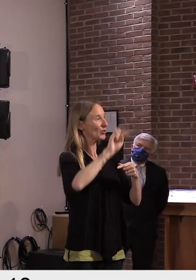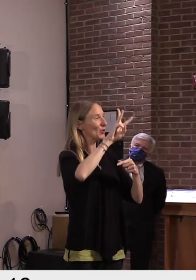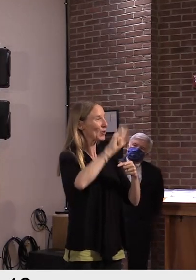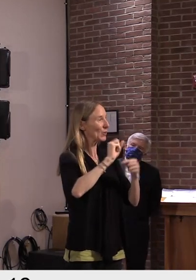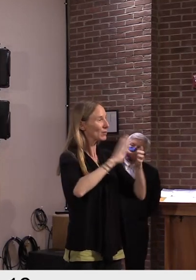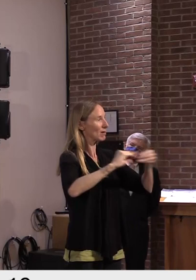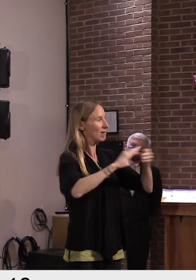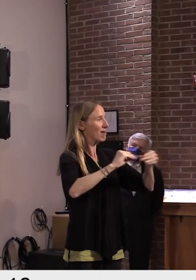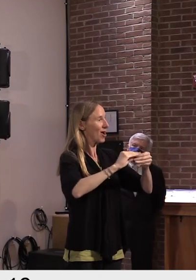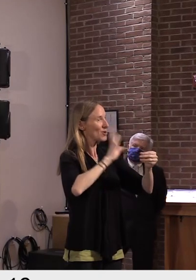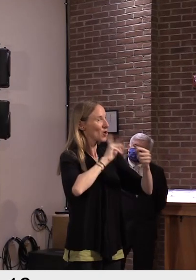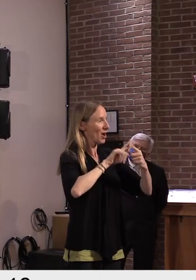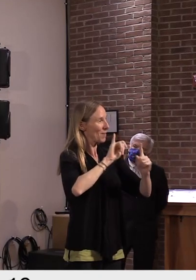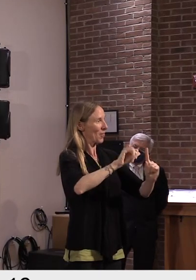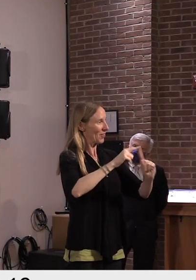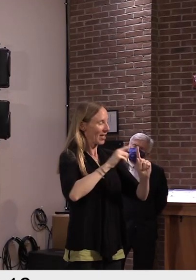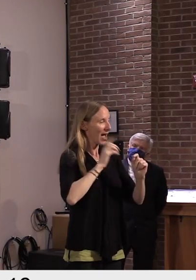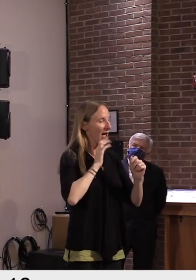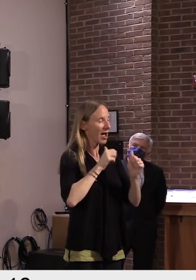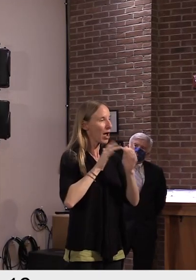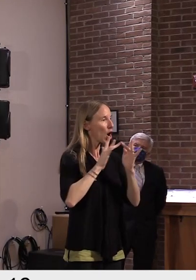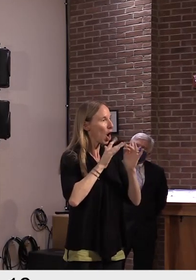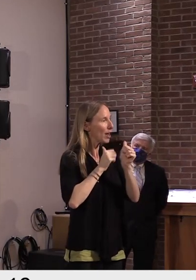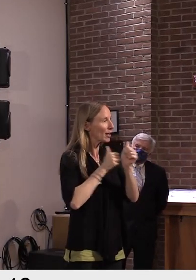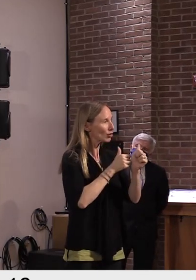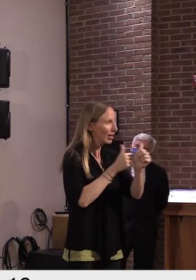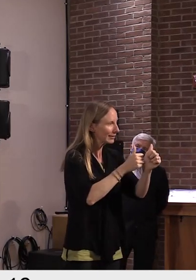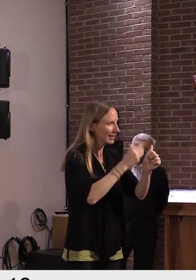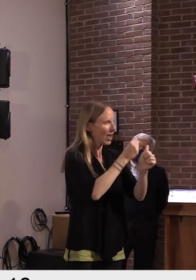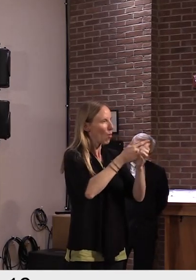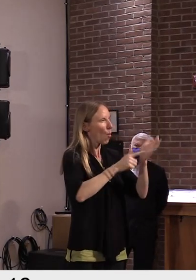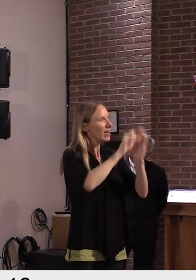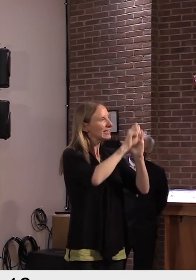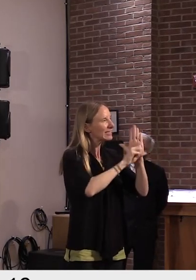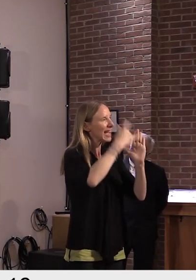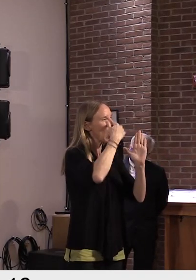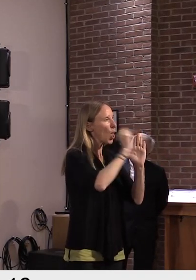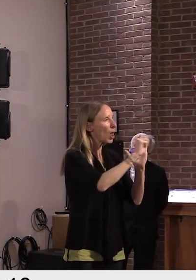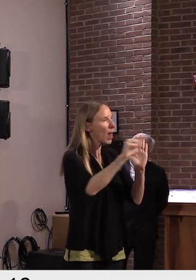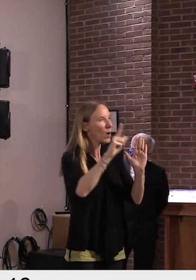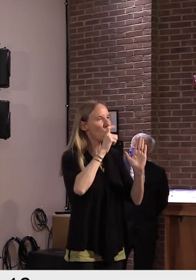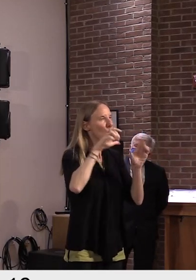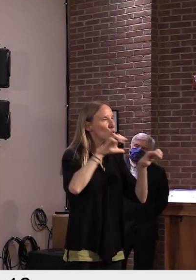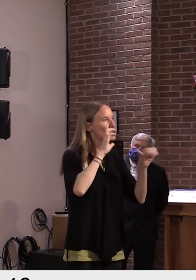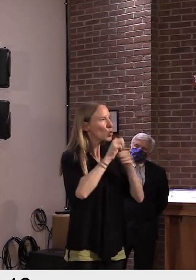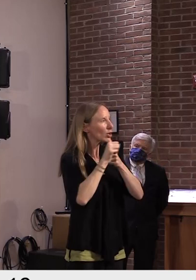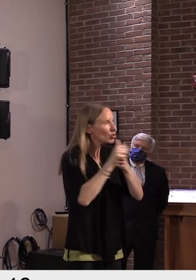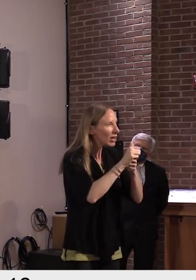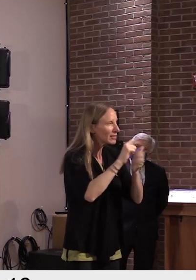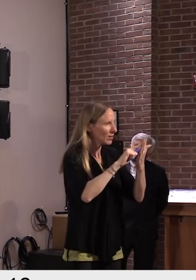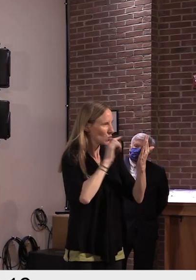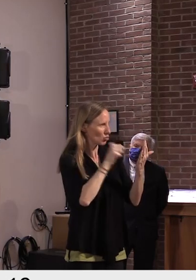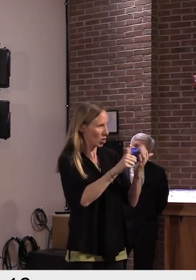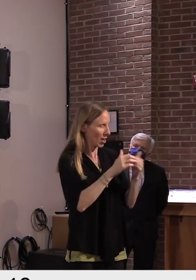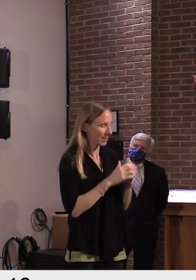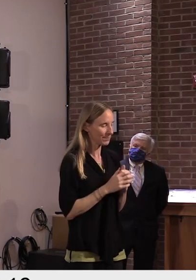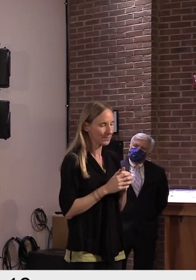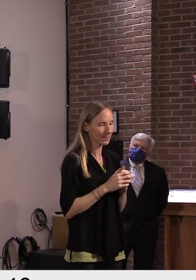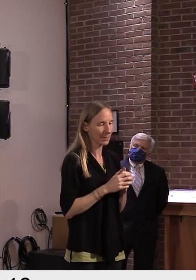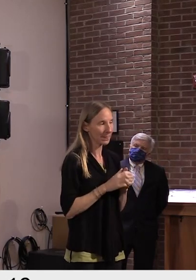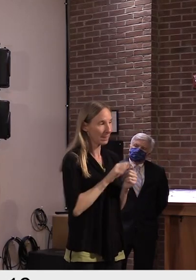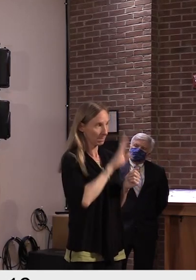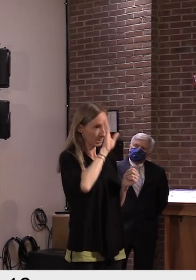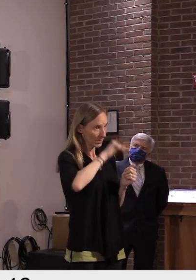and the transparency of states with their contact tracing data. I want to point out that on July 10th